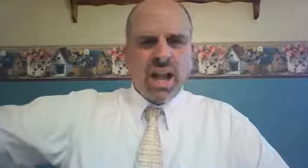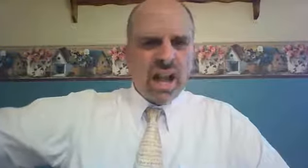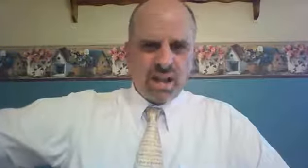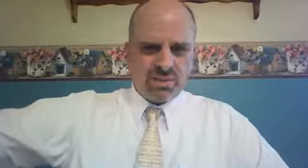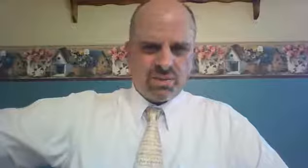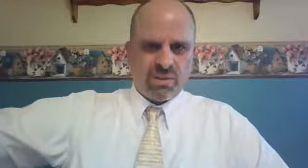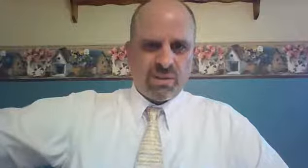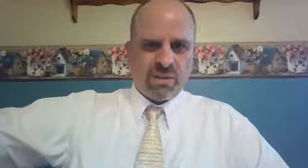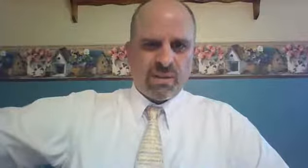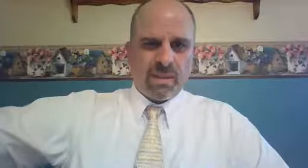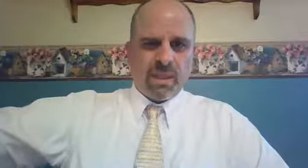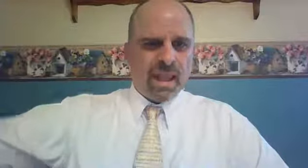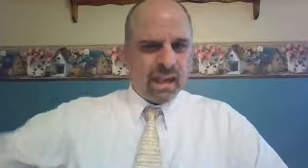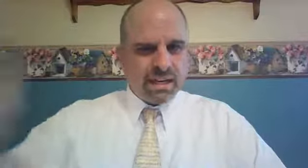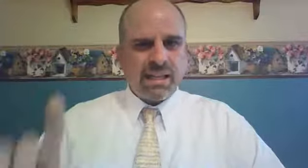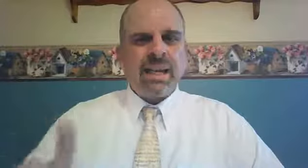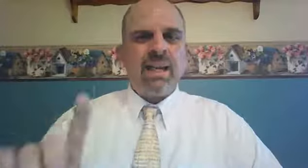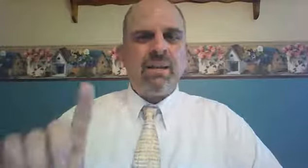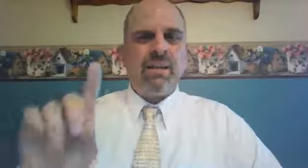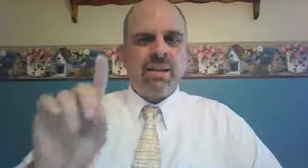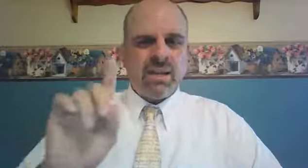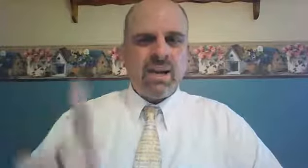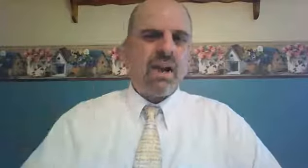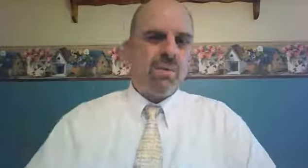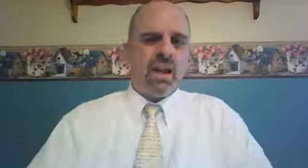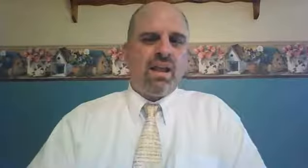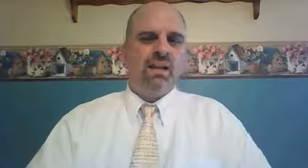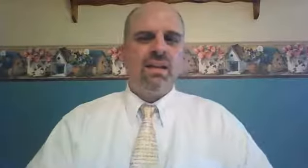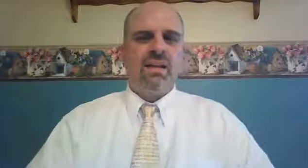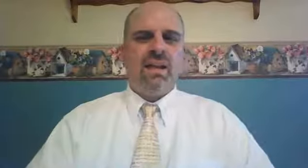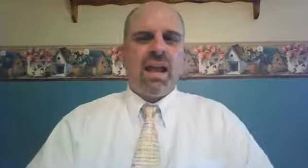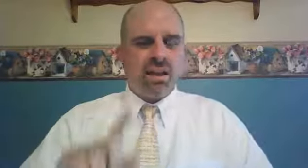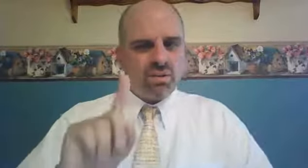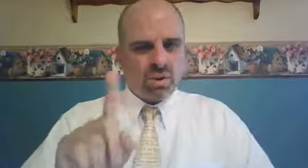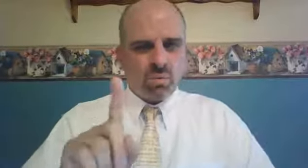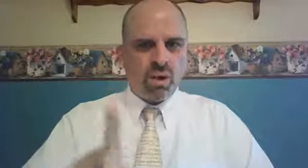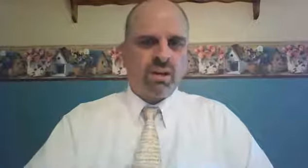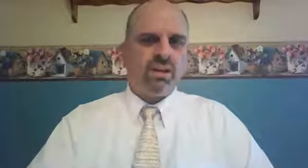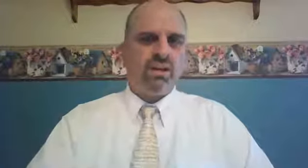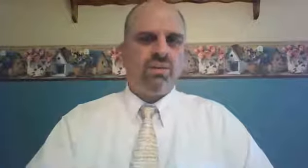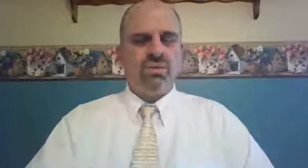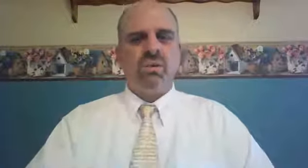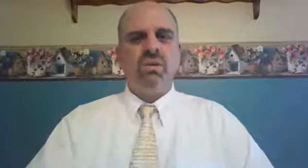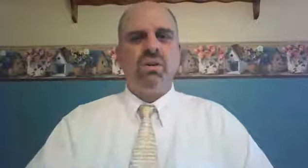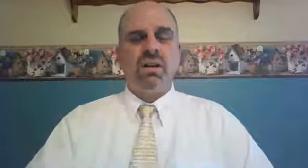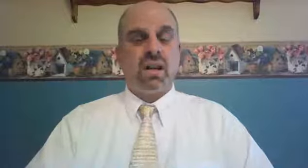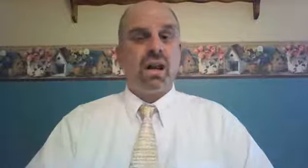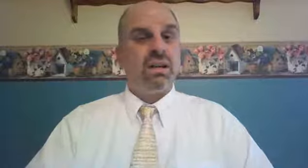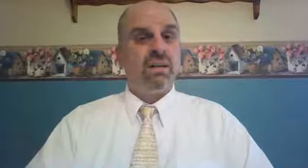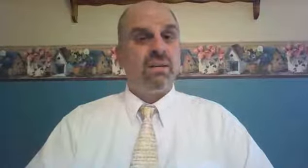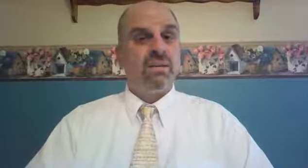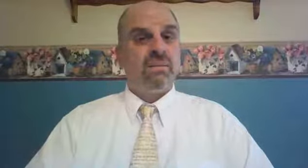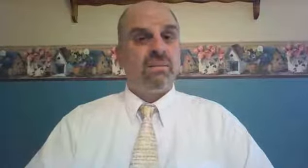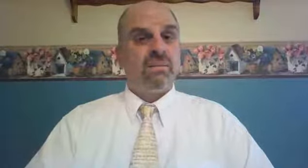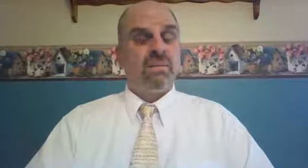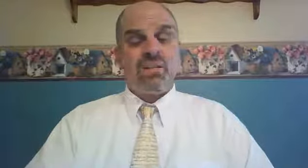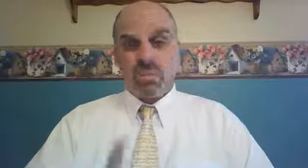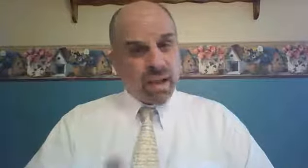gods, and claim Yahweh as her one true God. That's a